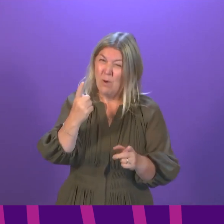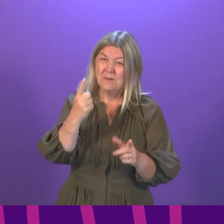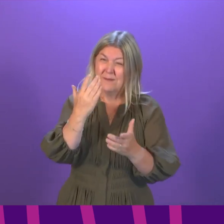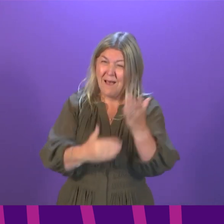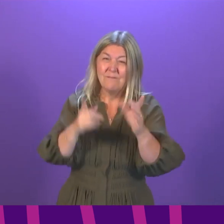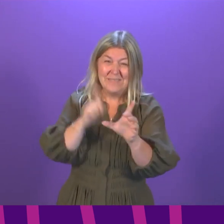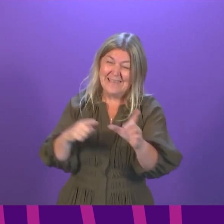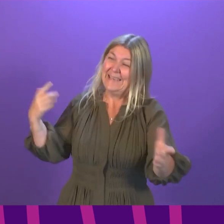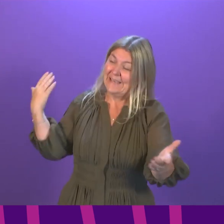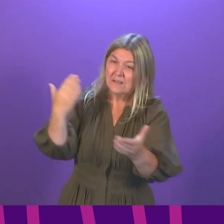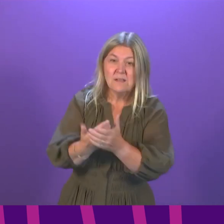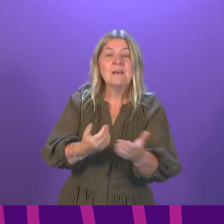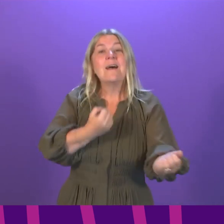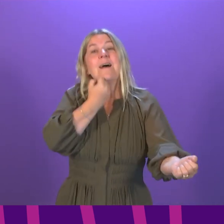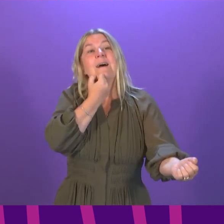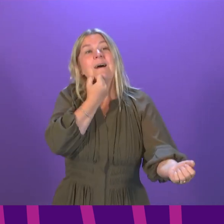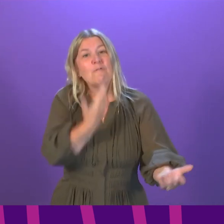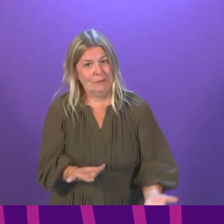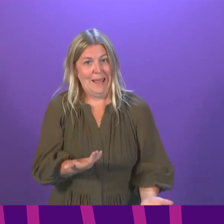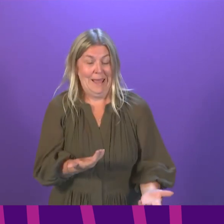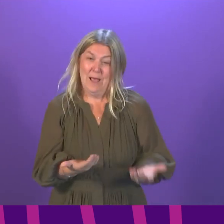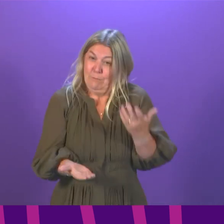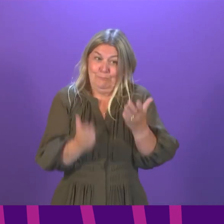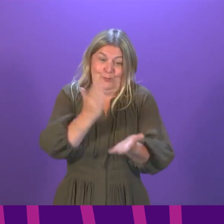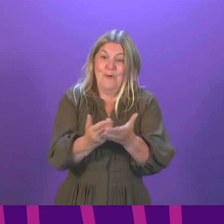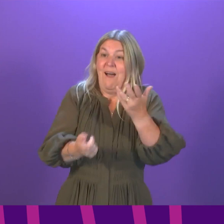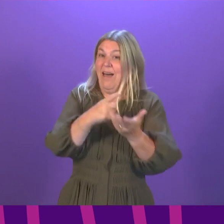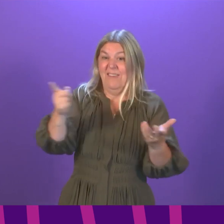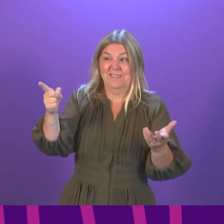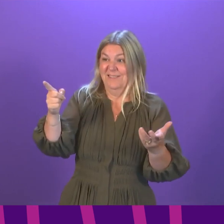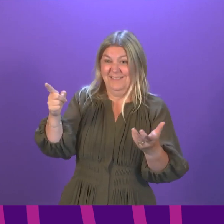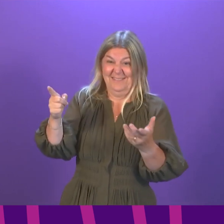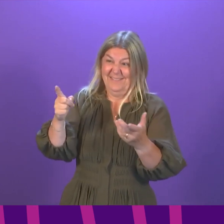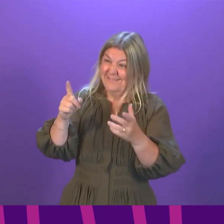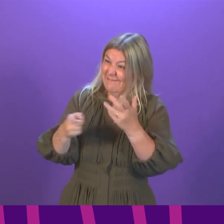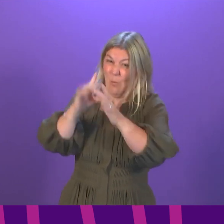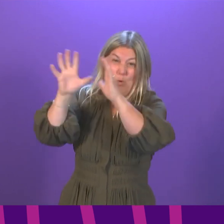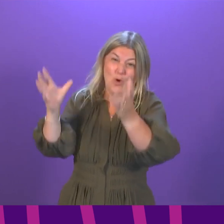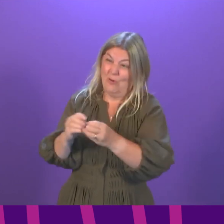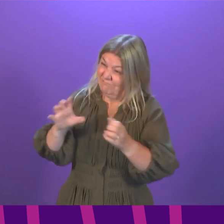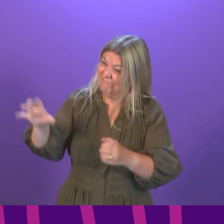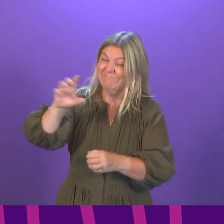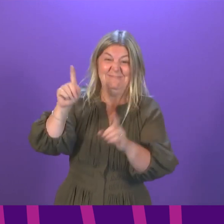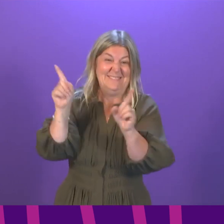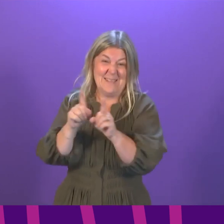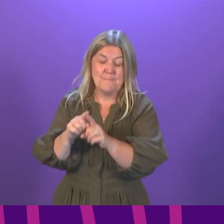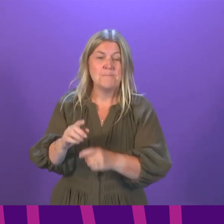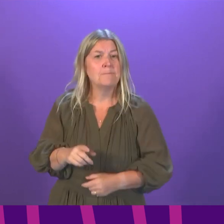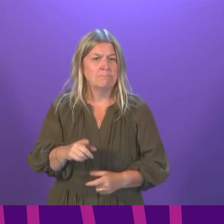year and a half, every single day, and I am sure every leader of every government in the world will say this right now, the responsibility weighs heavily on my